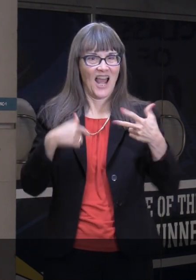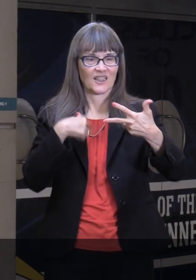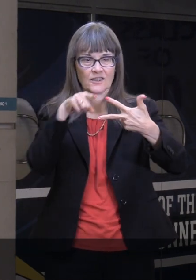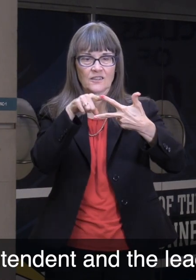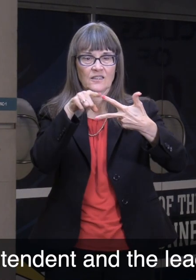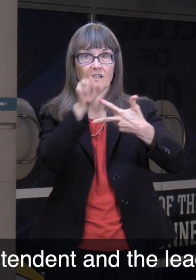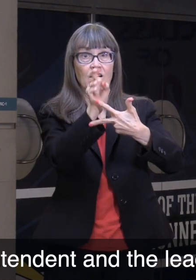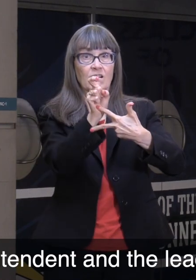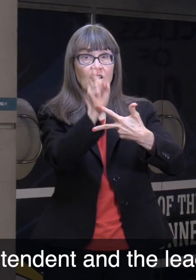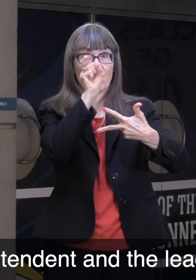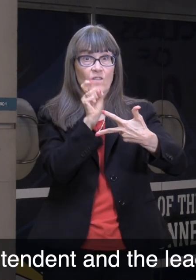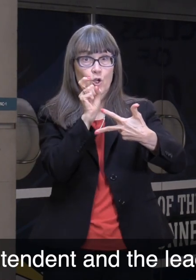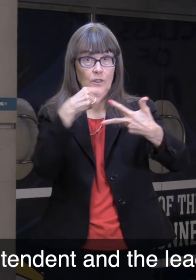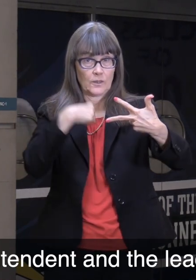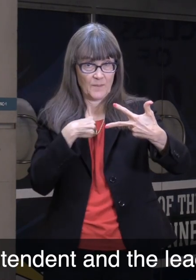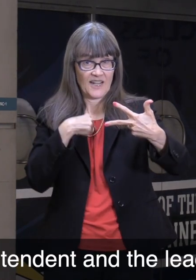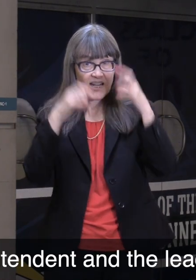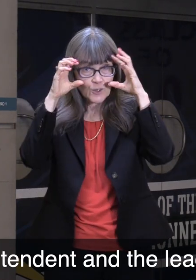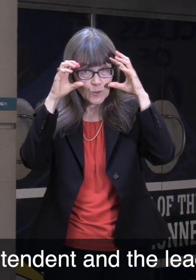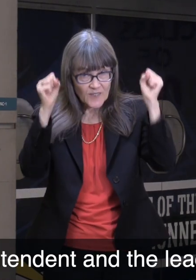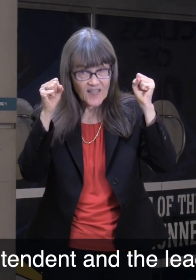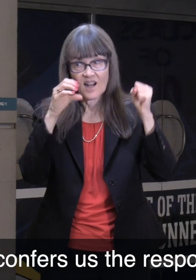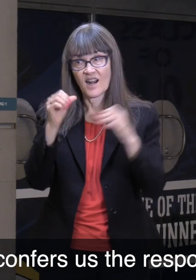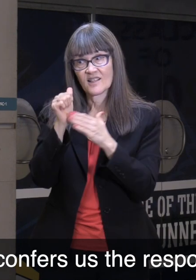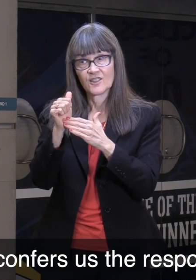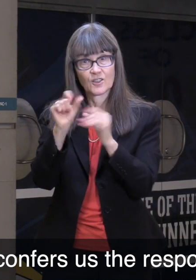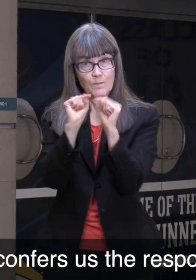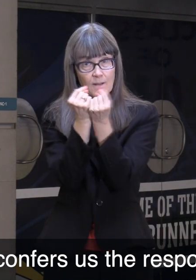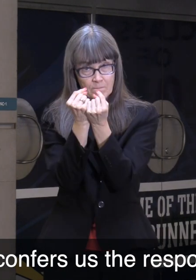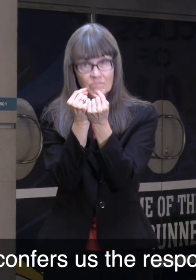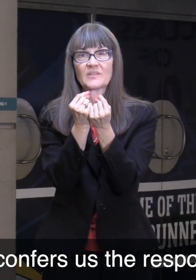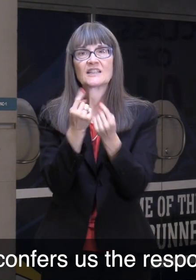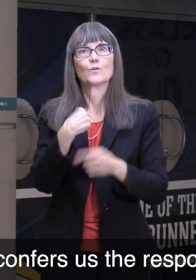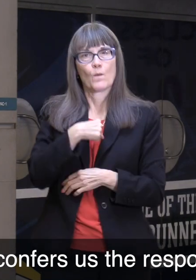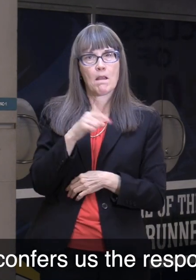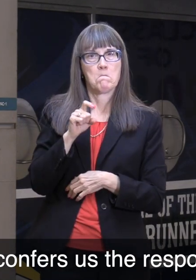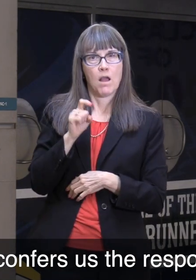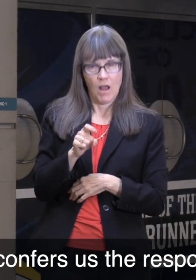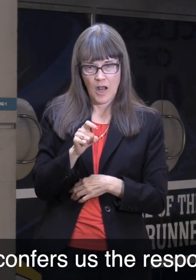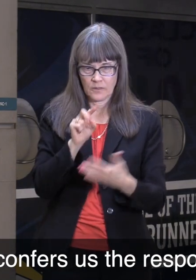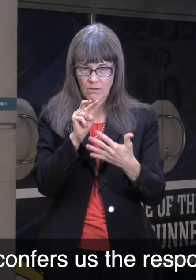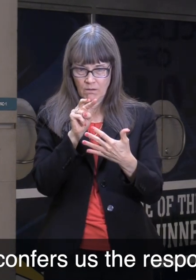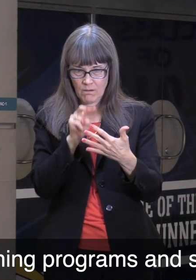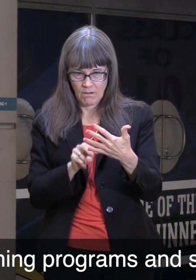As the Superintendent and also the leadership team, the Board confers us the responsibility of